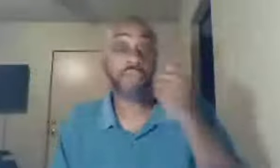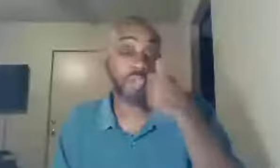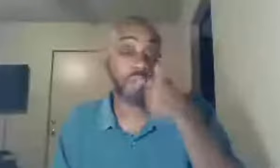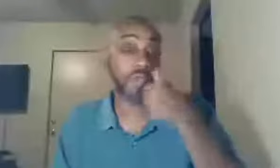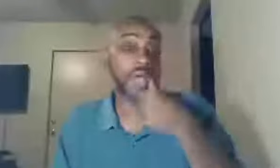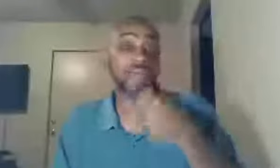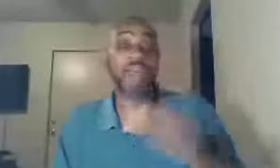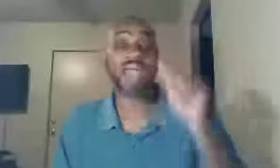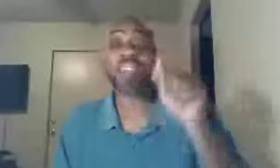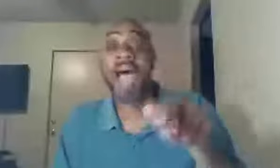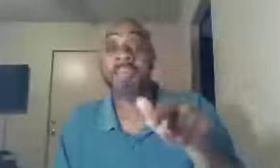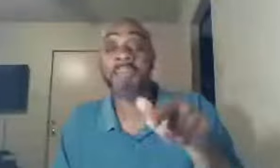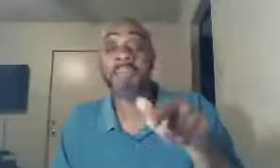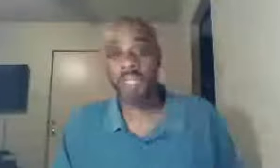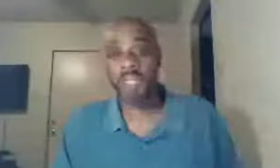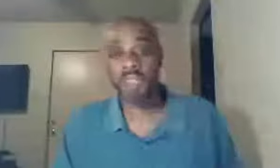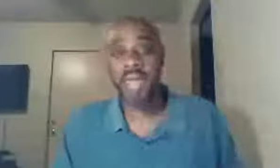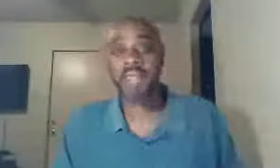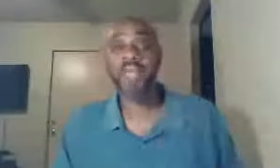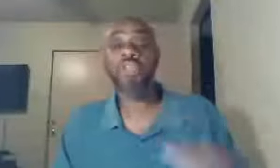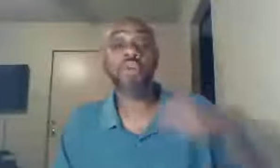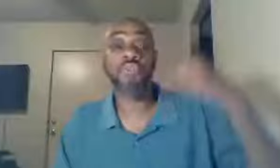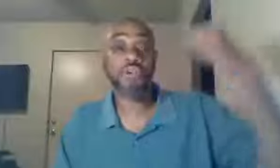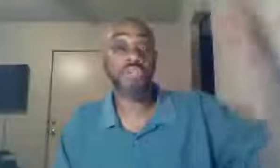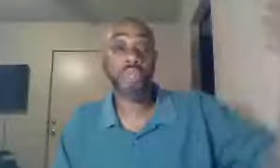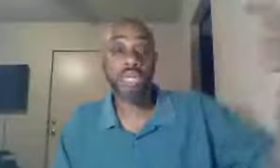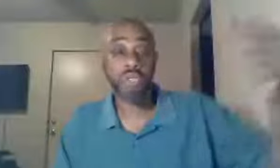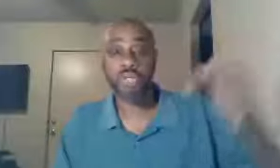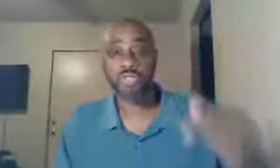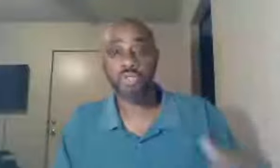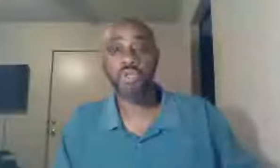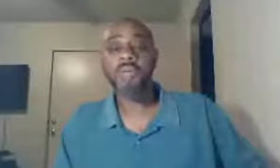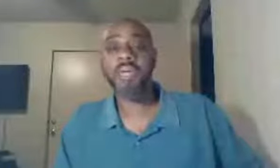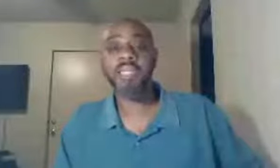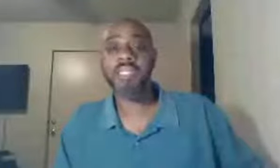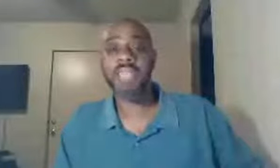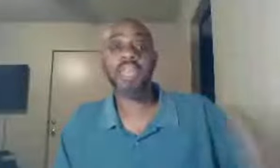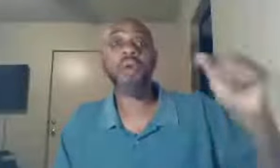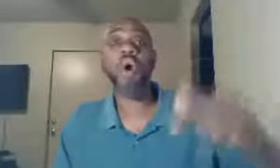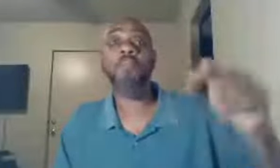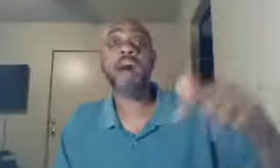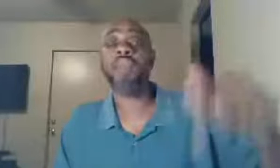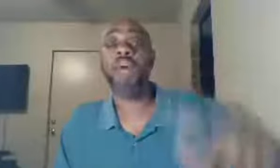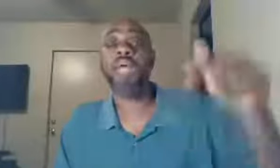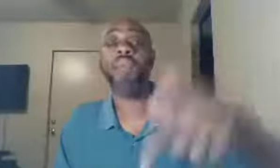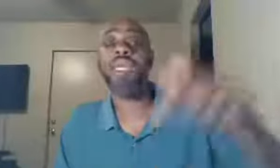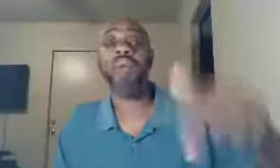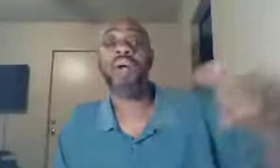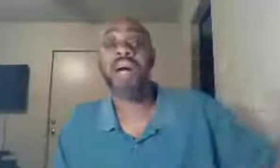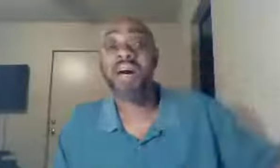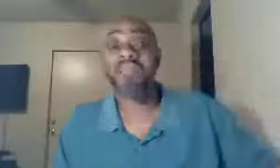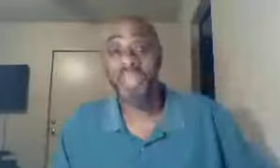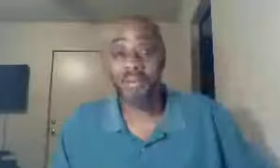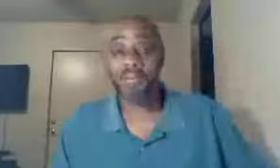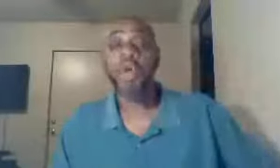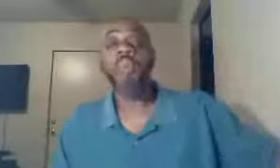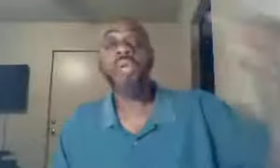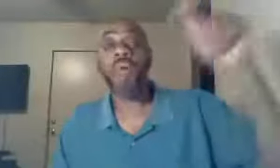2, matter of fact, stops you from doing that, those verses we alluded to, because he says, oh, by the way, we were of them, we were